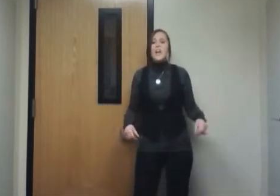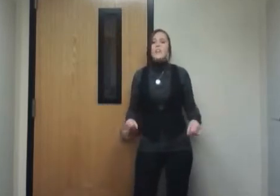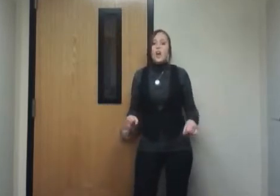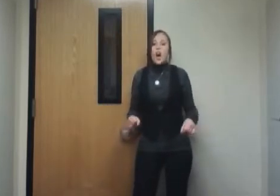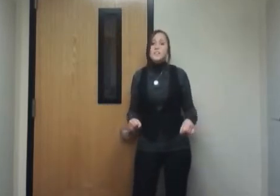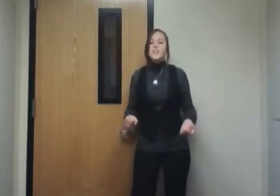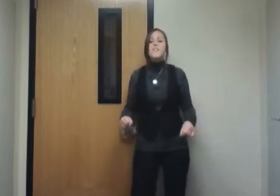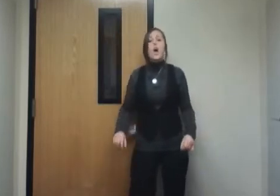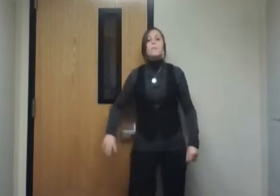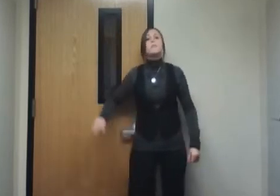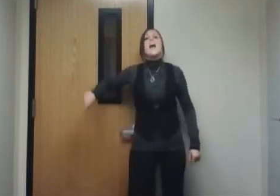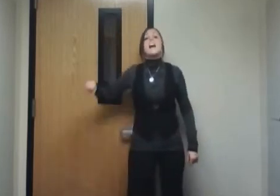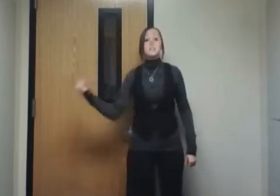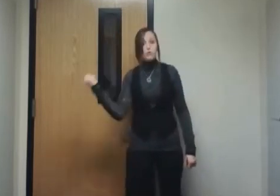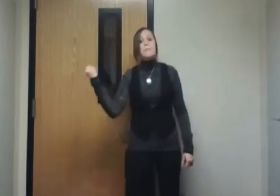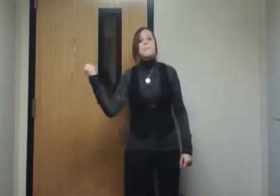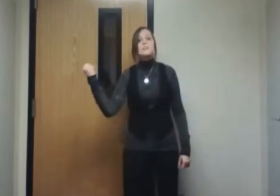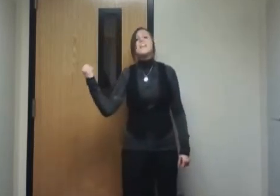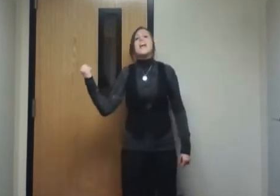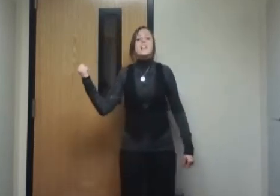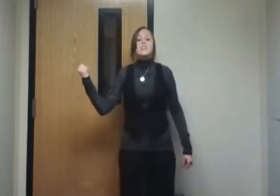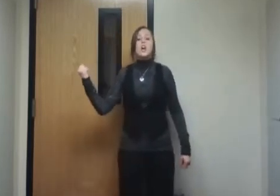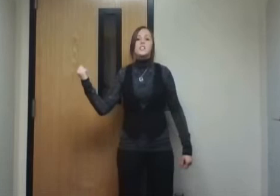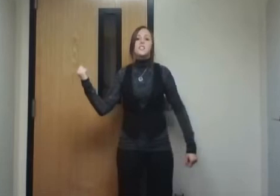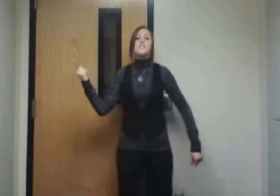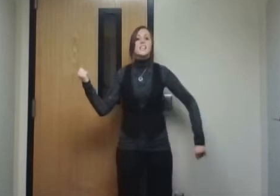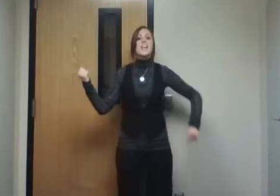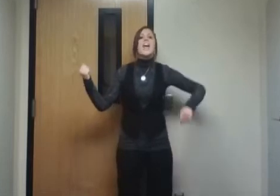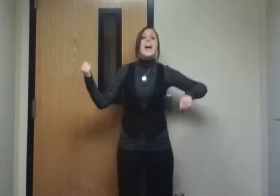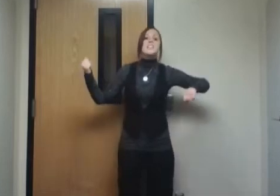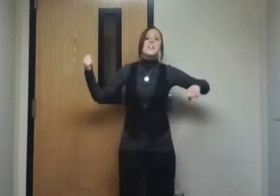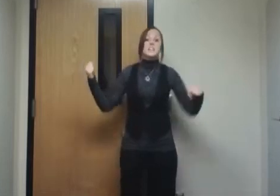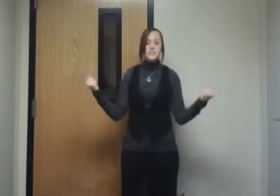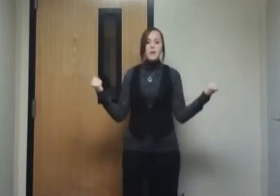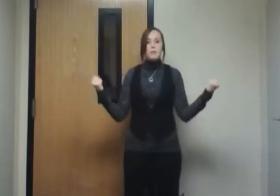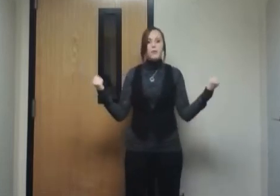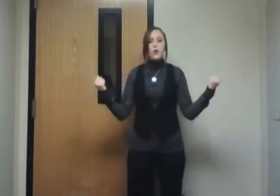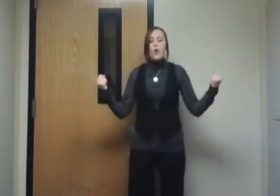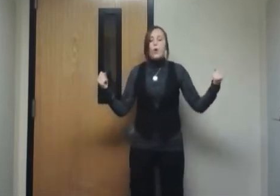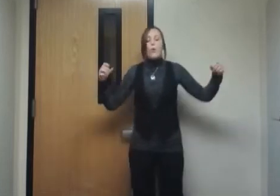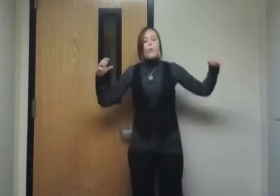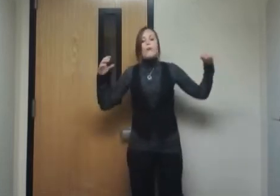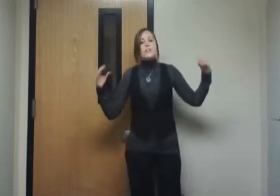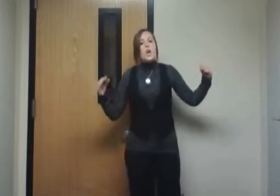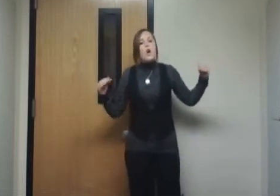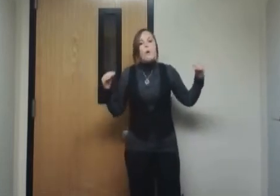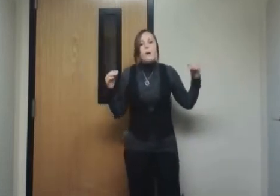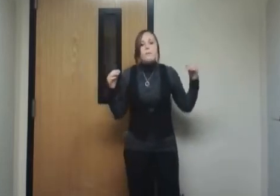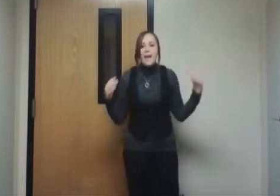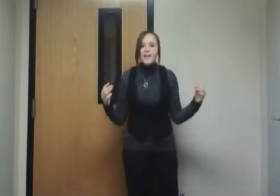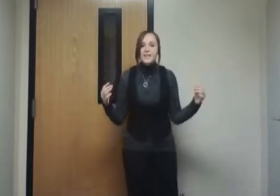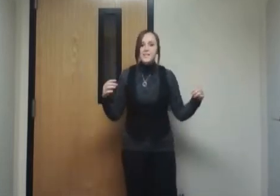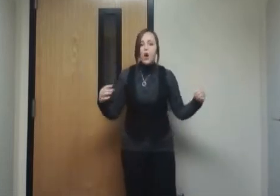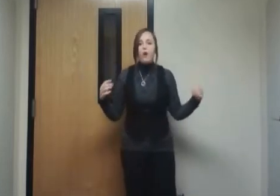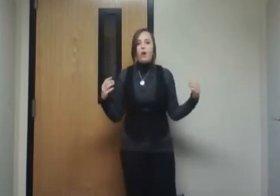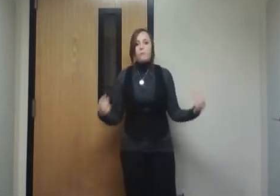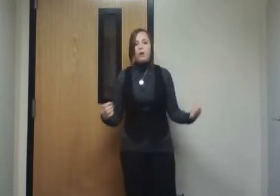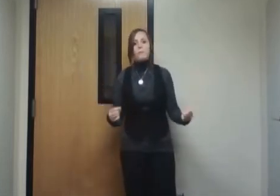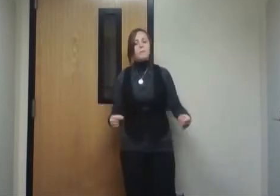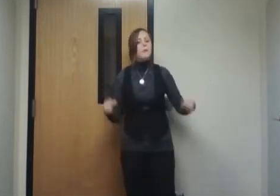the cost of copper has tripled and the cost of zinc has doubled. We know pennies are a problem, but